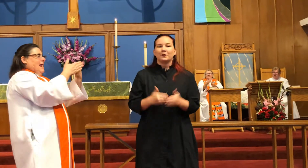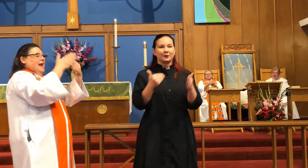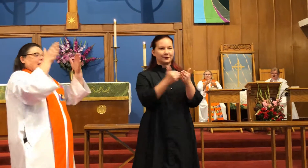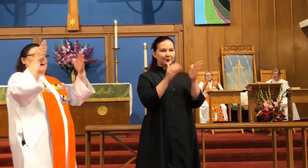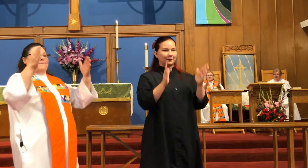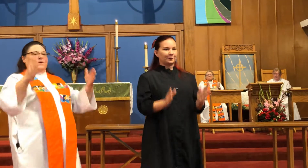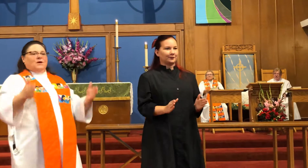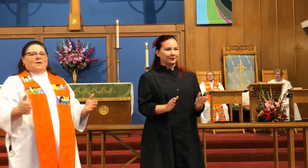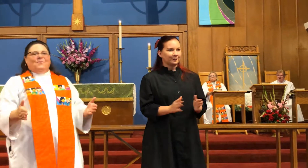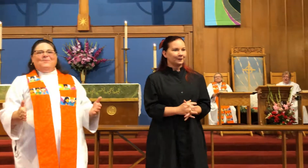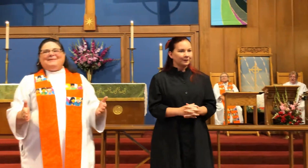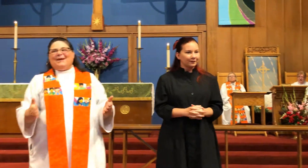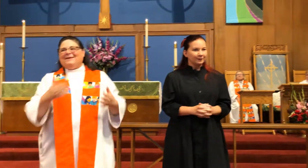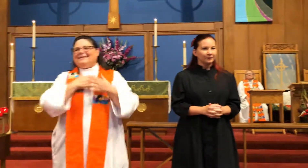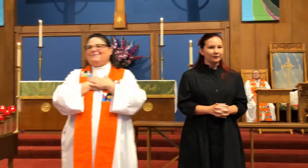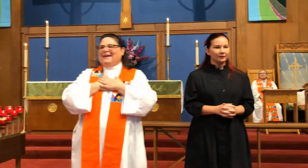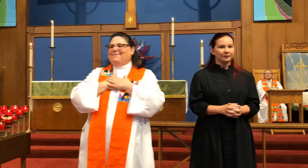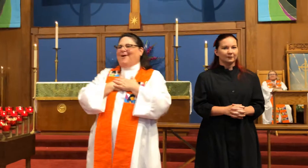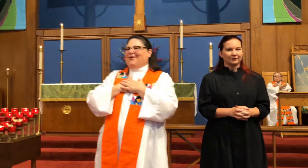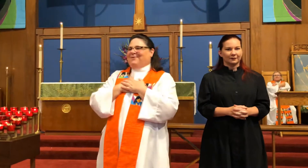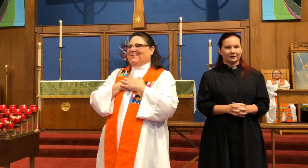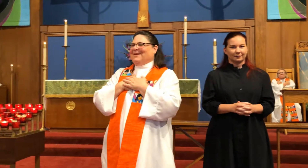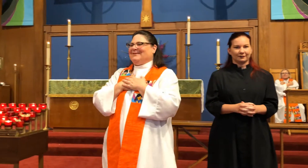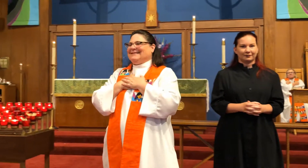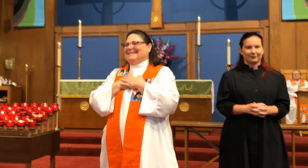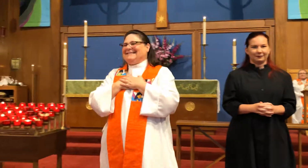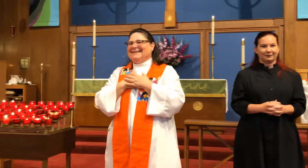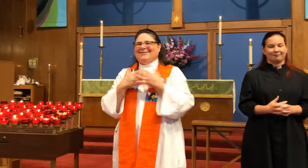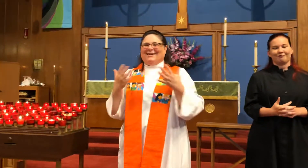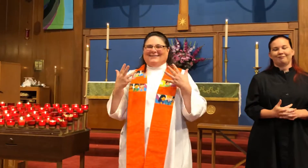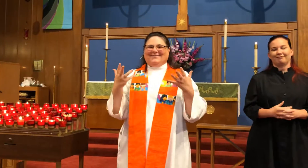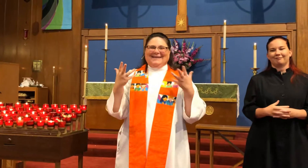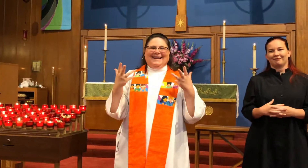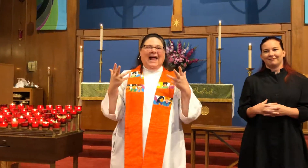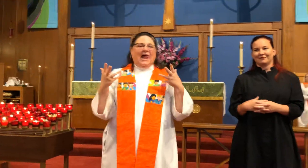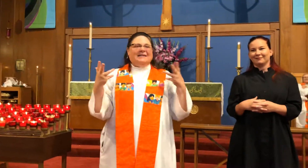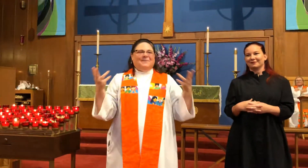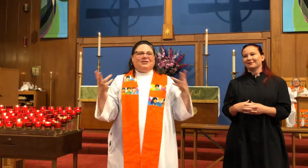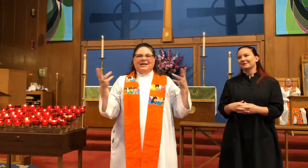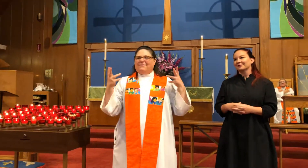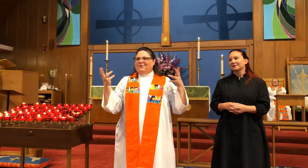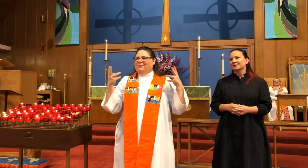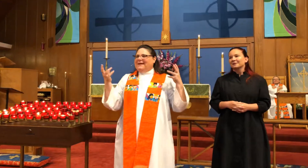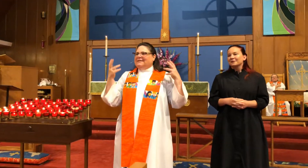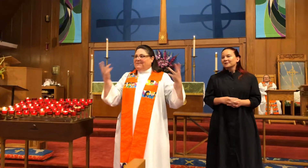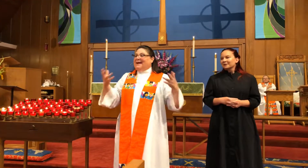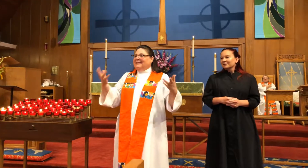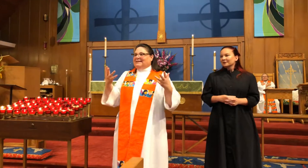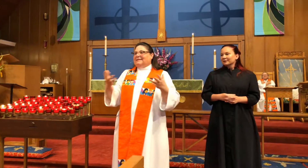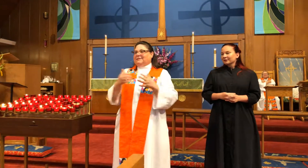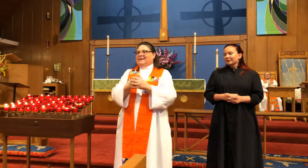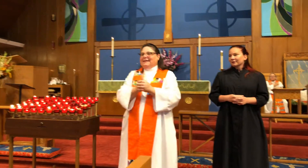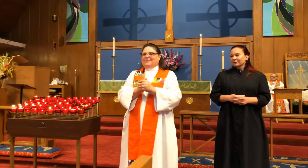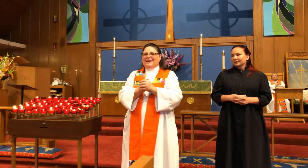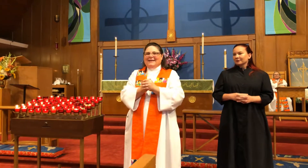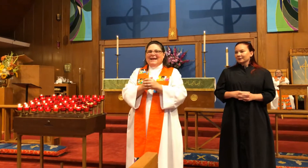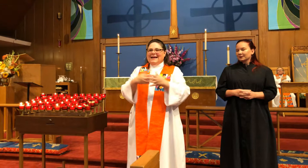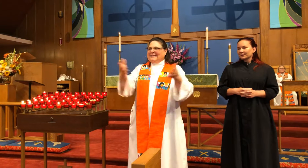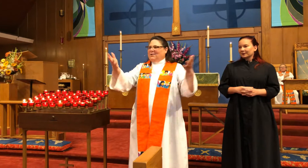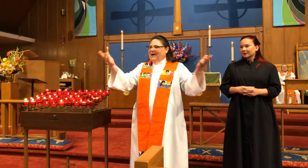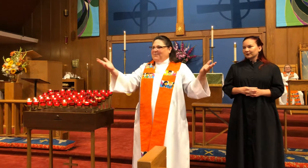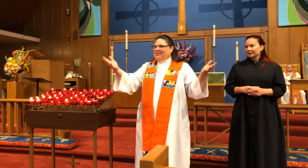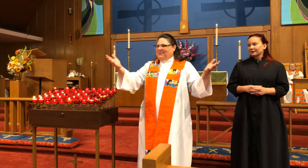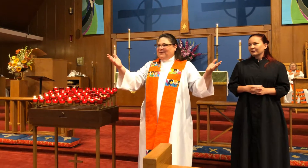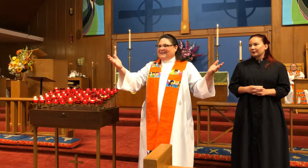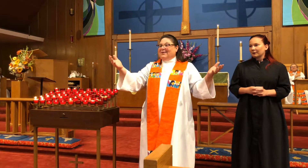neighbor. One more time because it's making my heart feel better just to see you all doing it. Especially after a week as violent as this one has been.